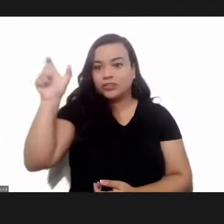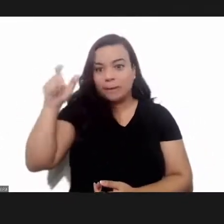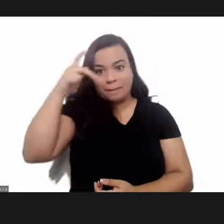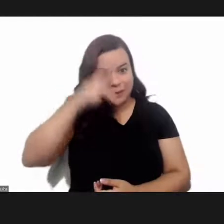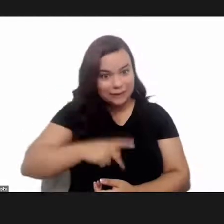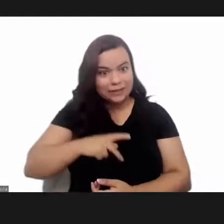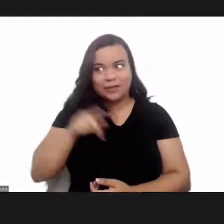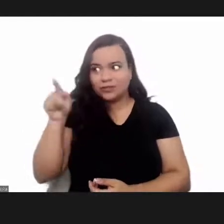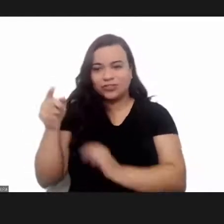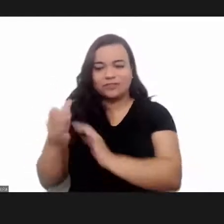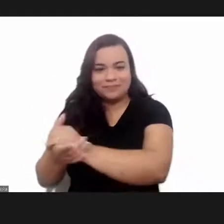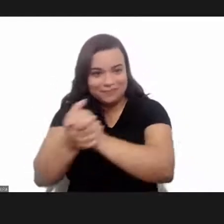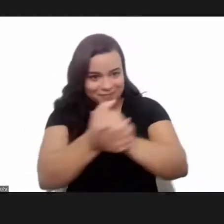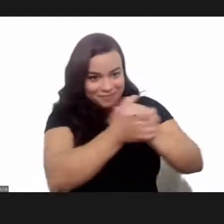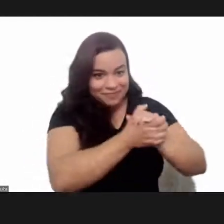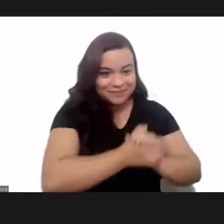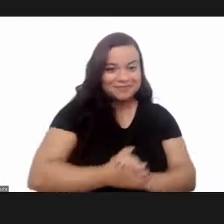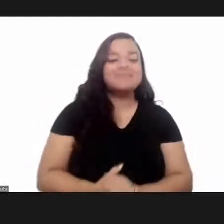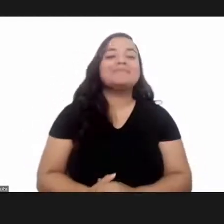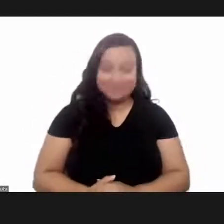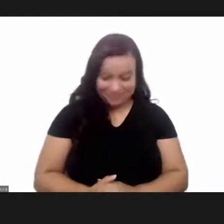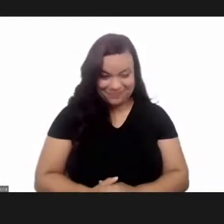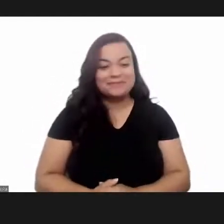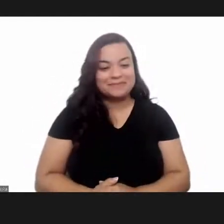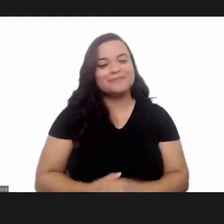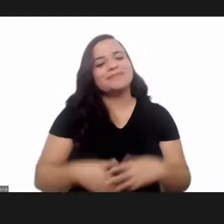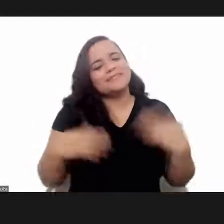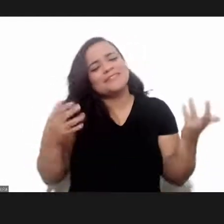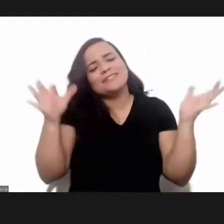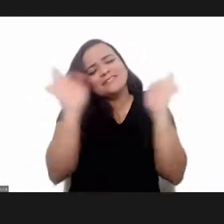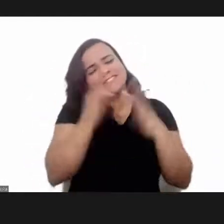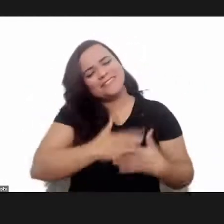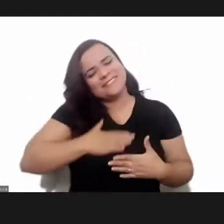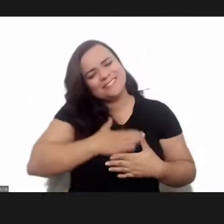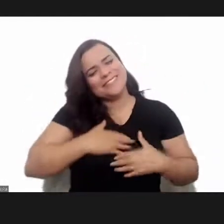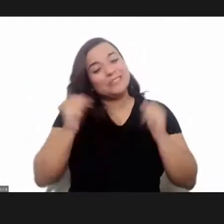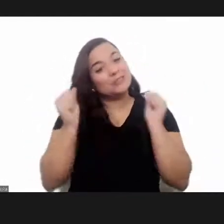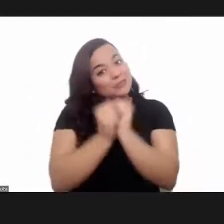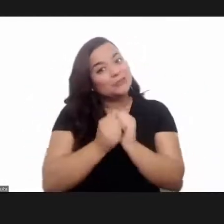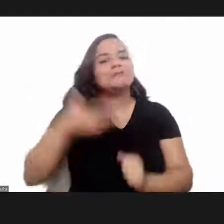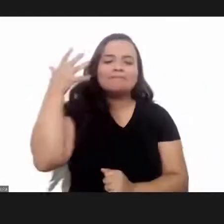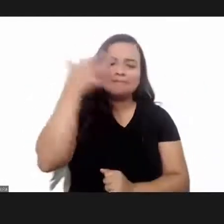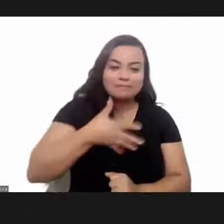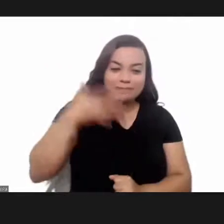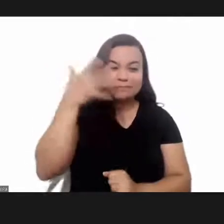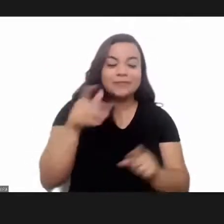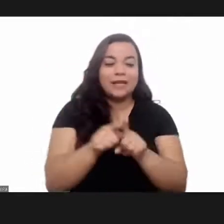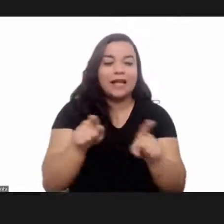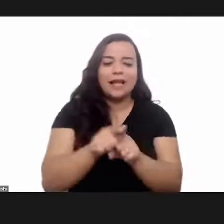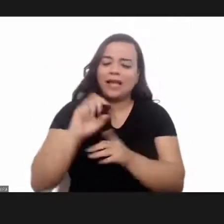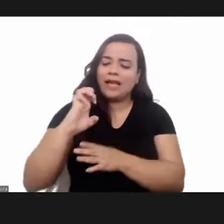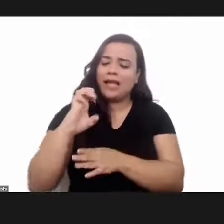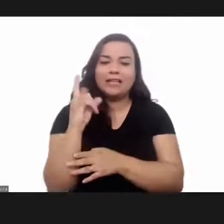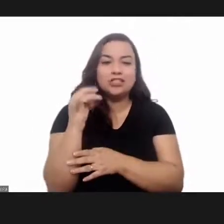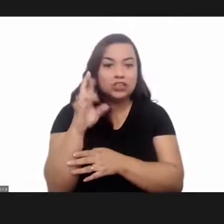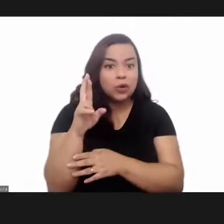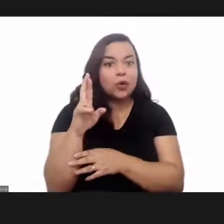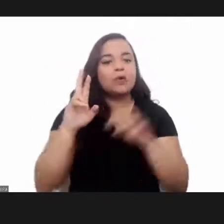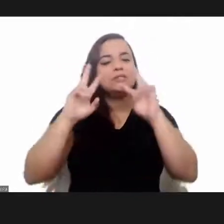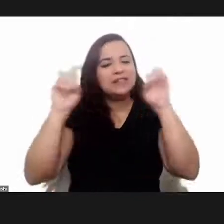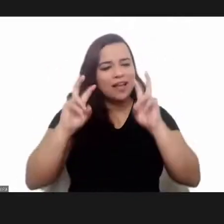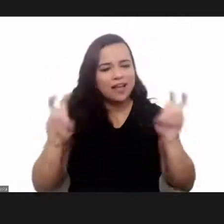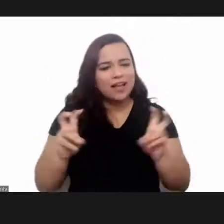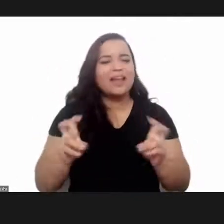Fiocruz. It's a huge pleasure to be here in this seminar. And I want to greet the editors of the thematic